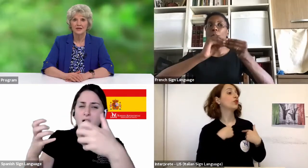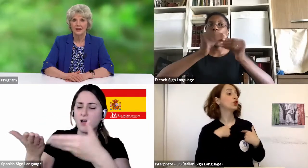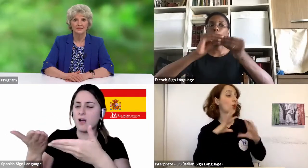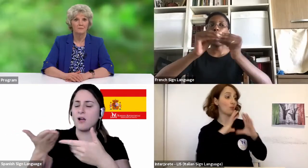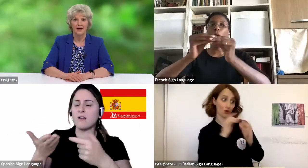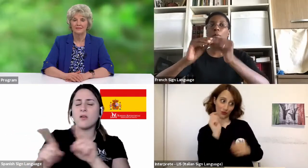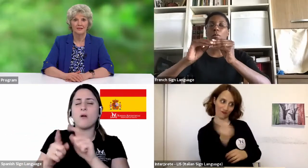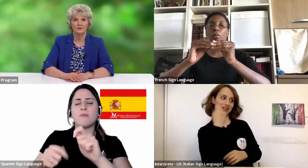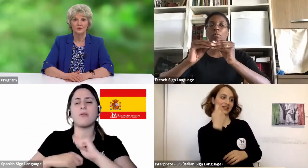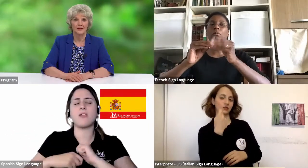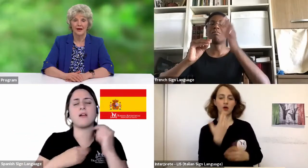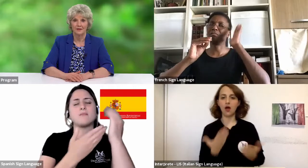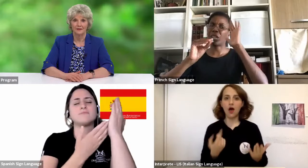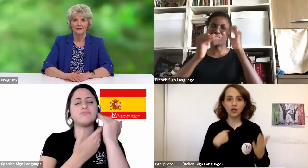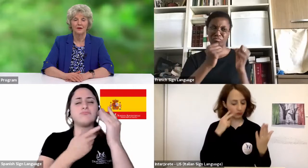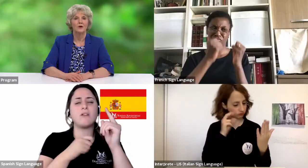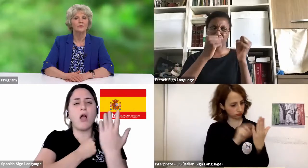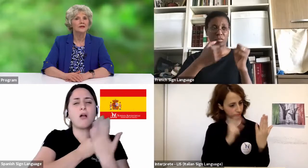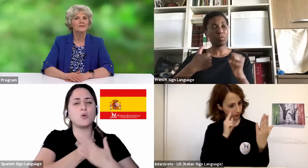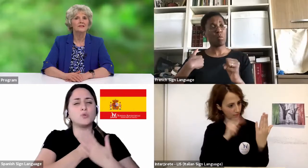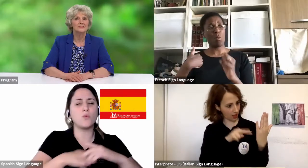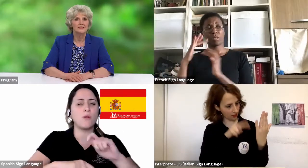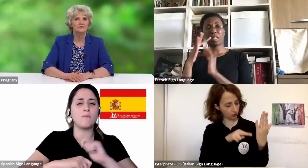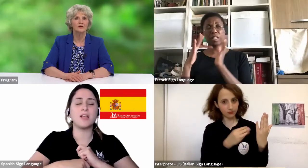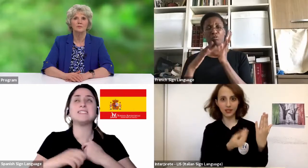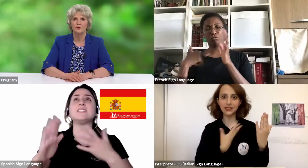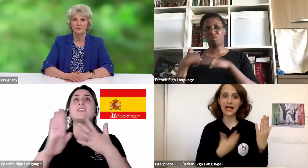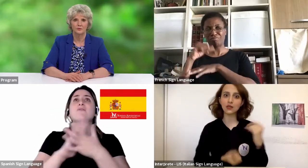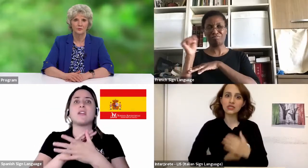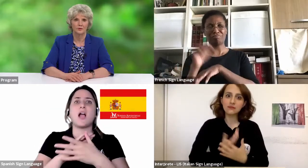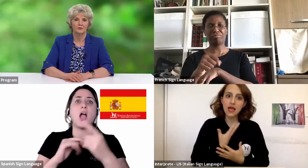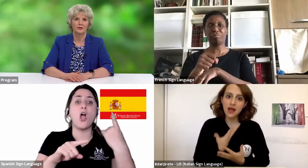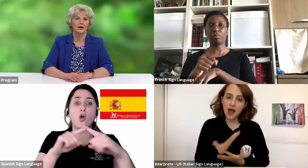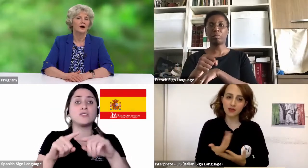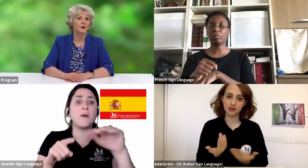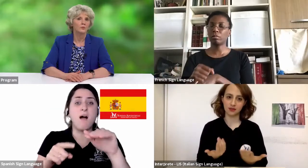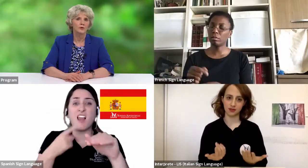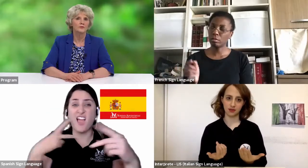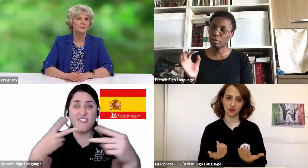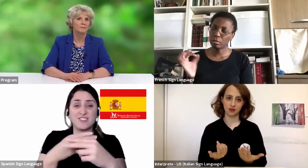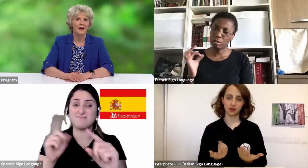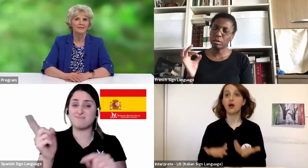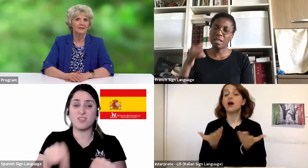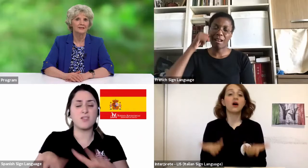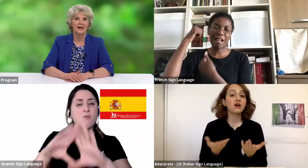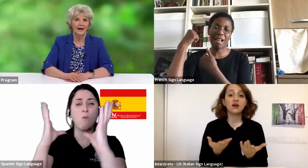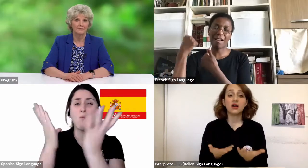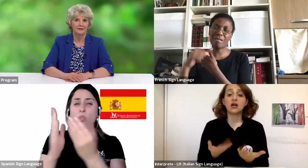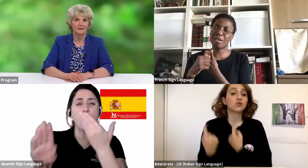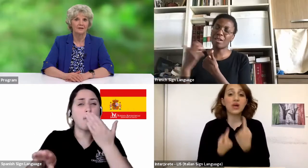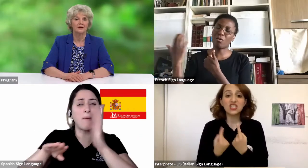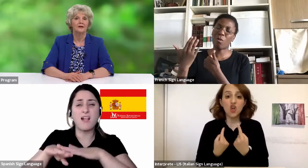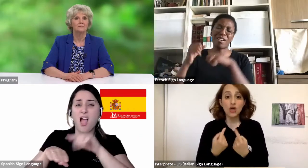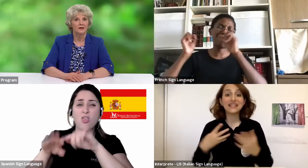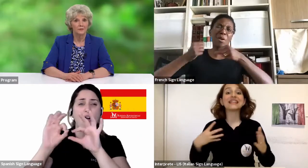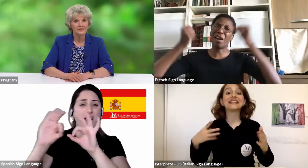wasn't saying that bad things wouldn't happen. We live in a sinful and broken world, a world where bad things happen.